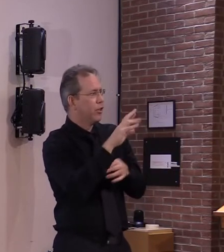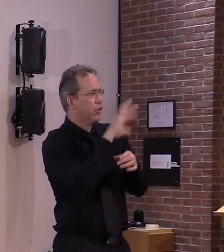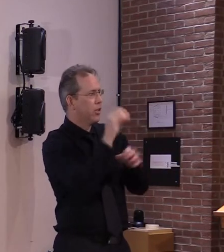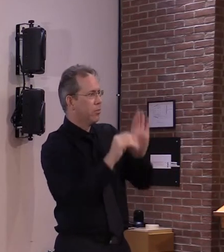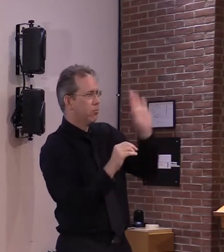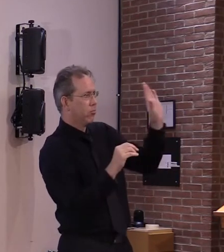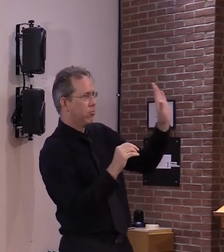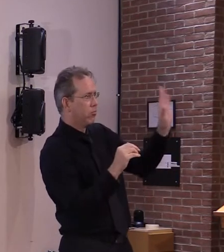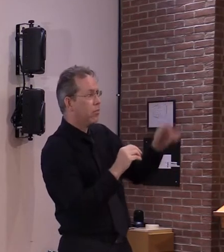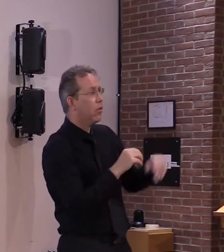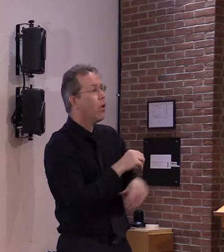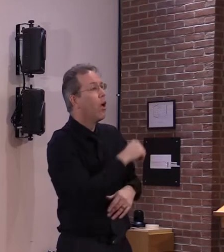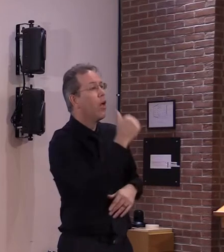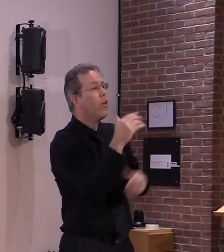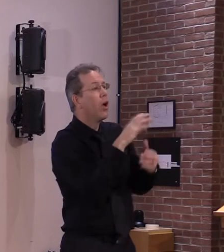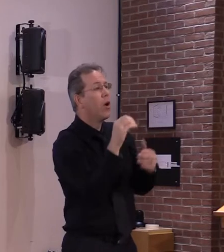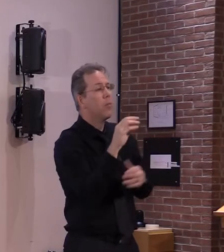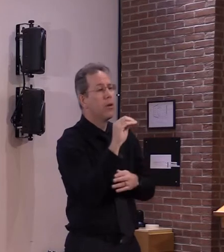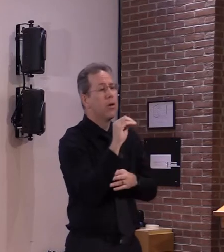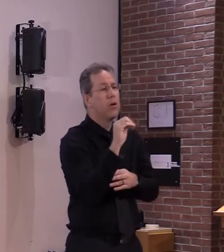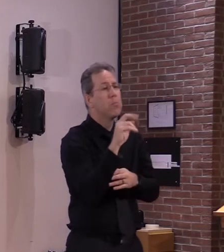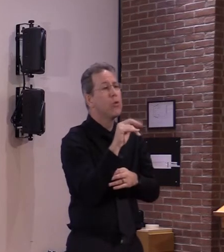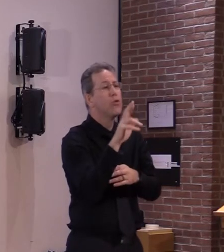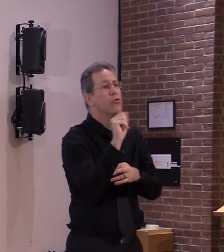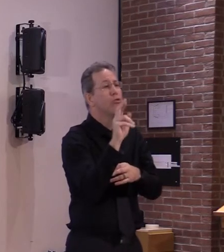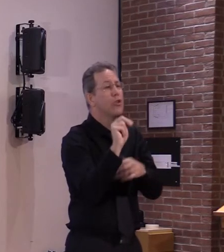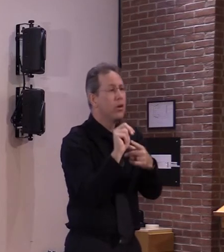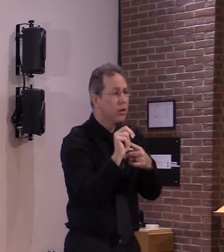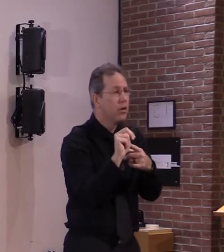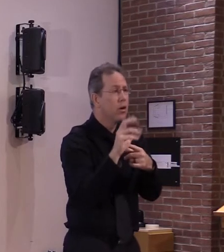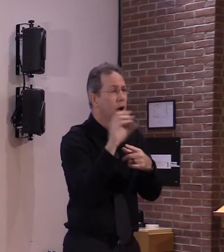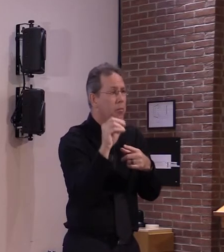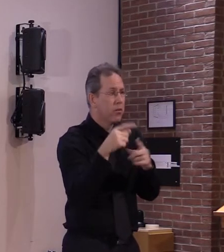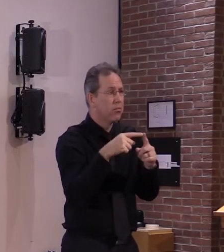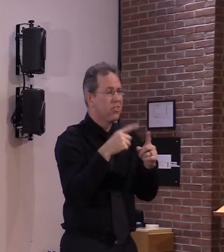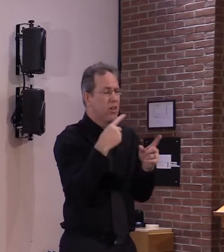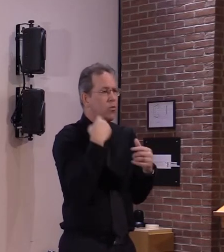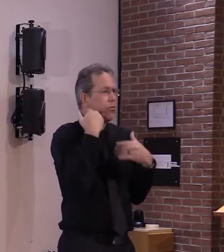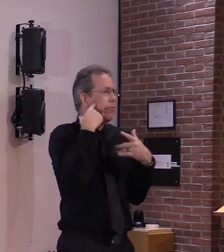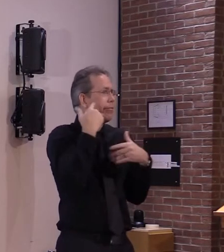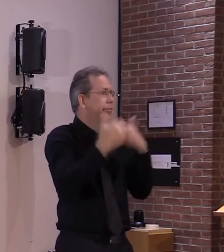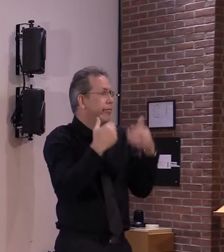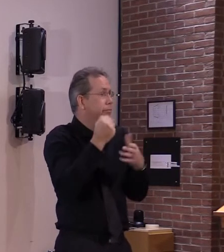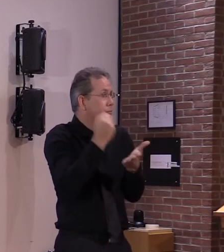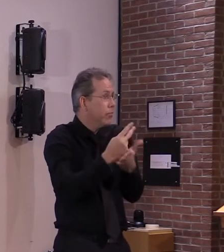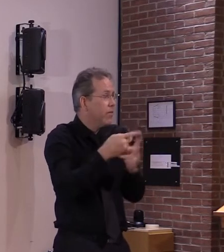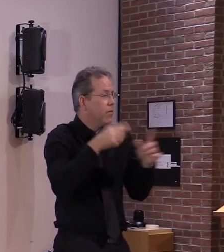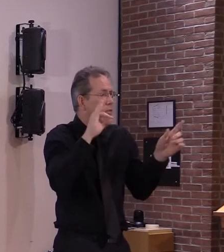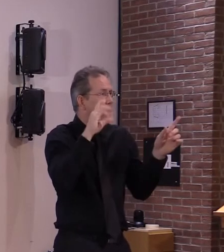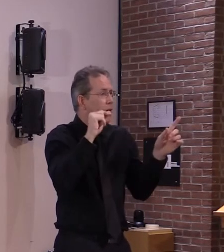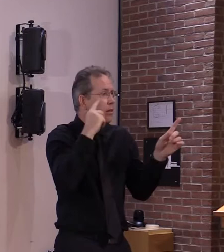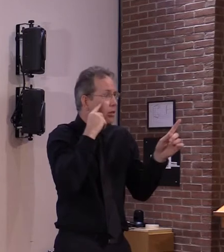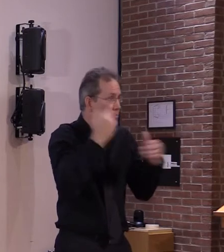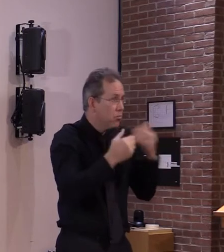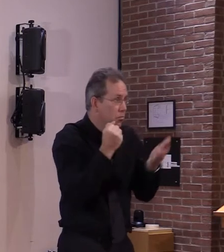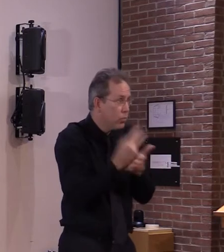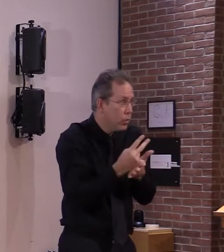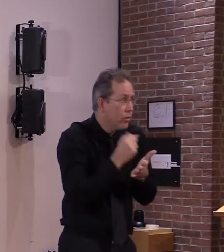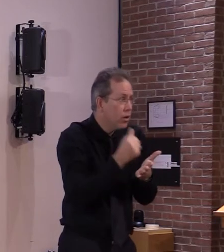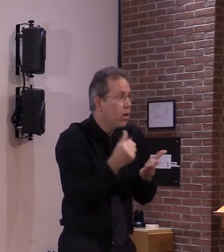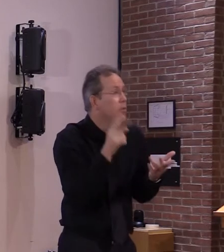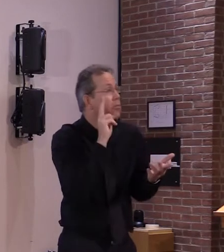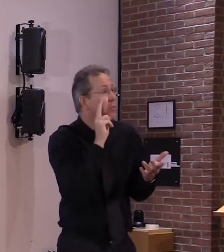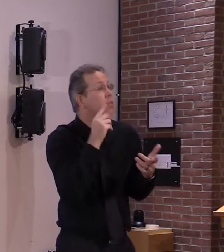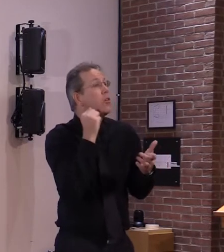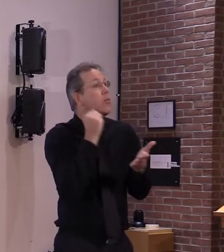this week vermont could potentially see eleven thousand four hundred doses next week and five